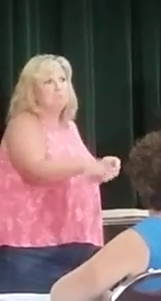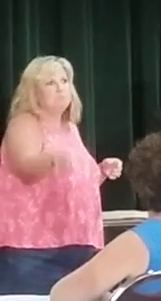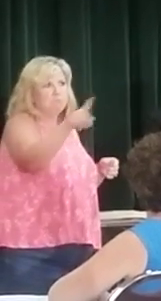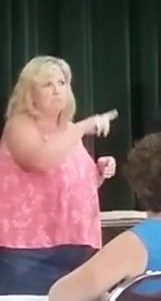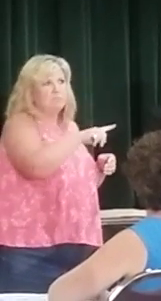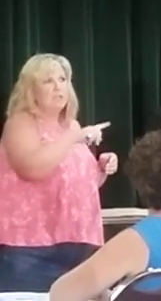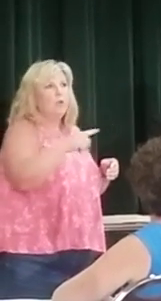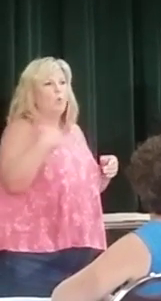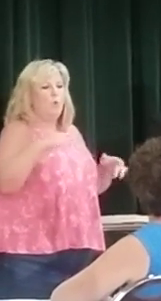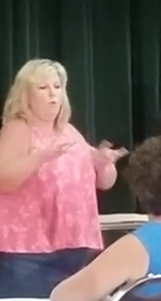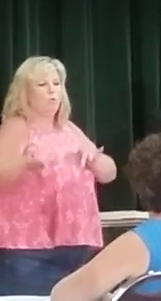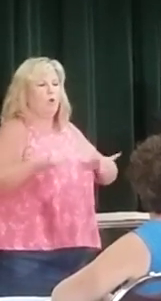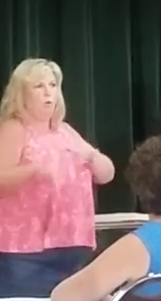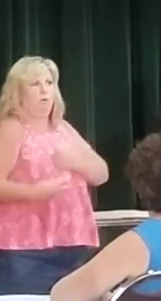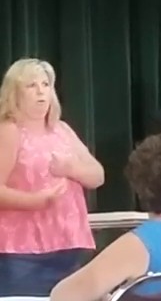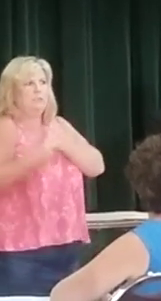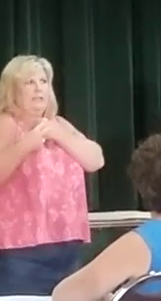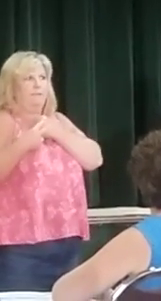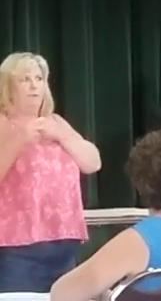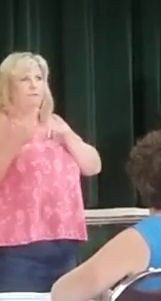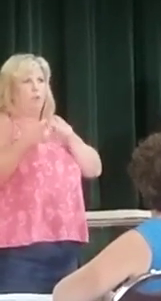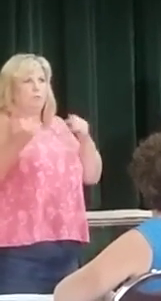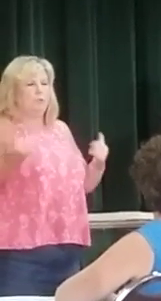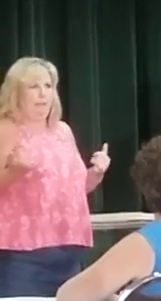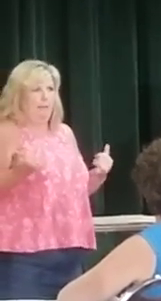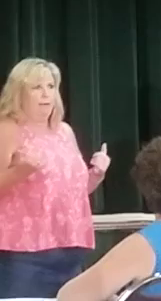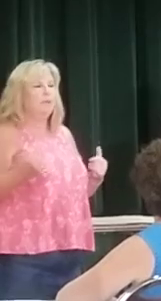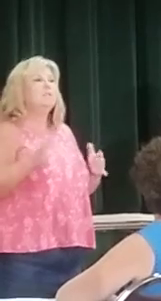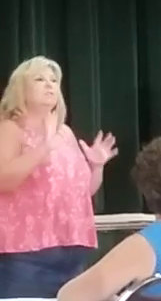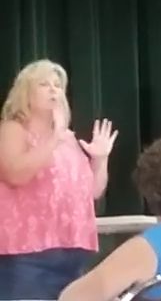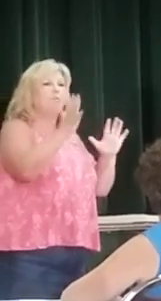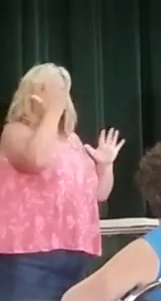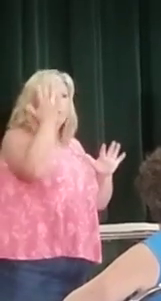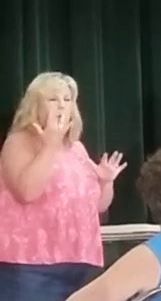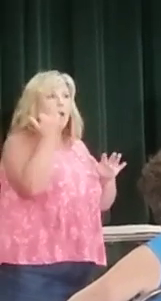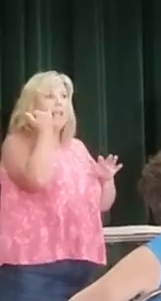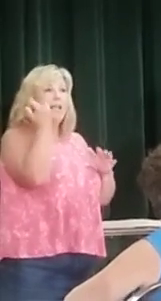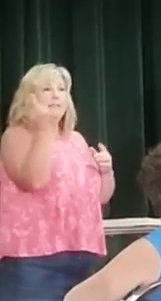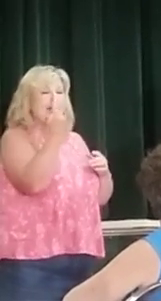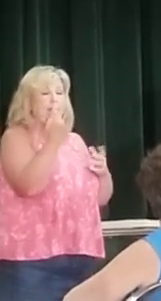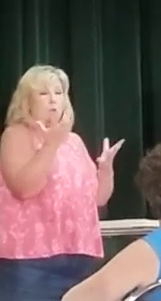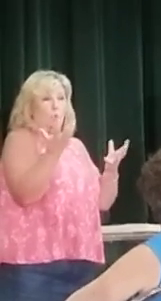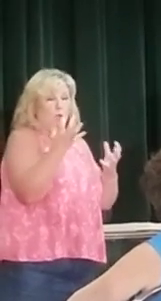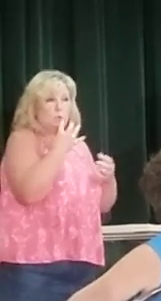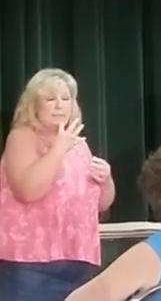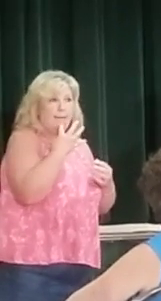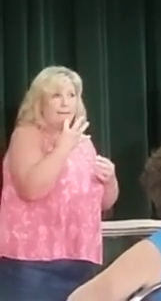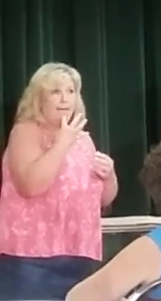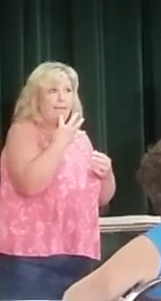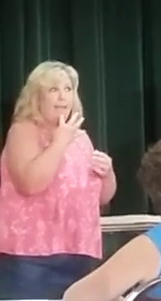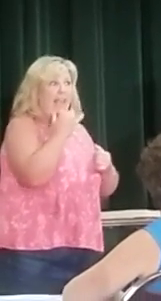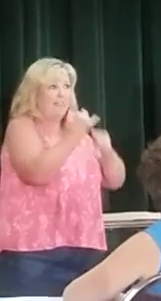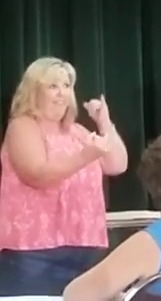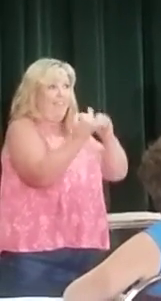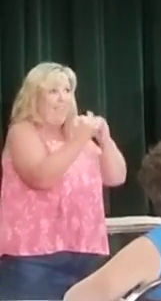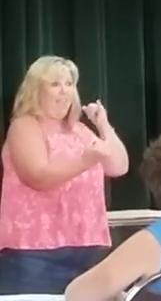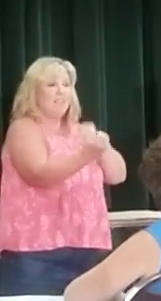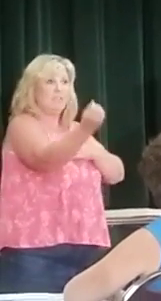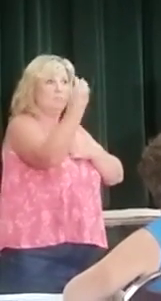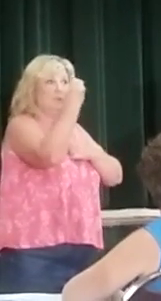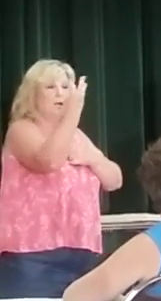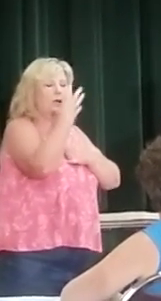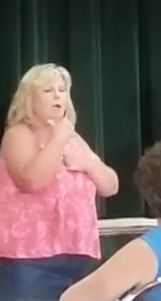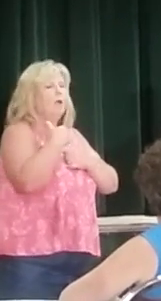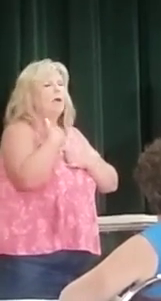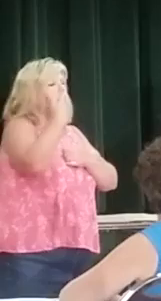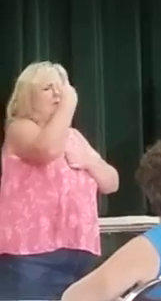is being recorded. Again, if you have something you would like to say in the report back session, but